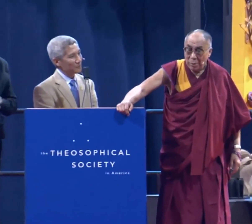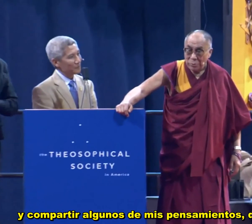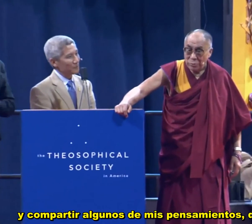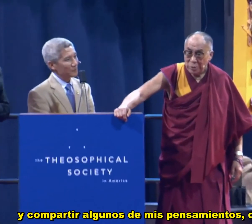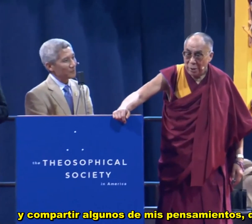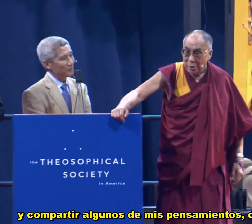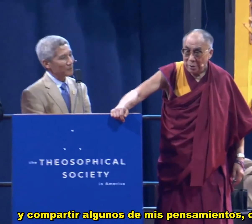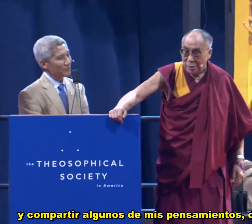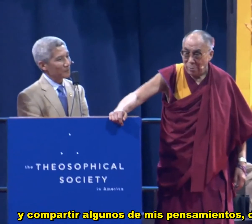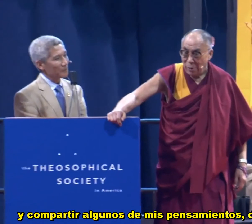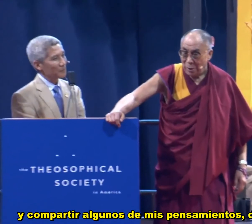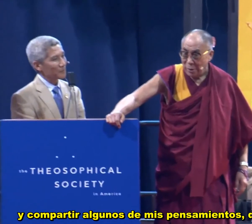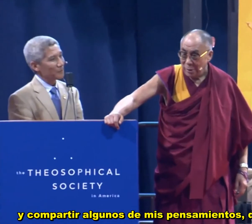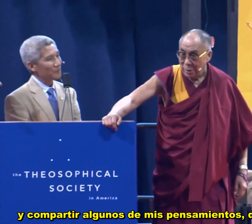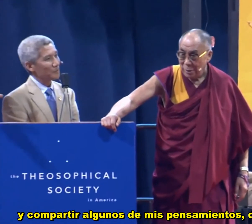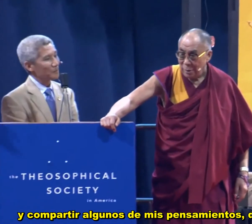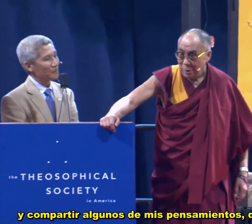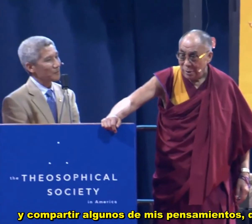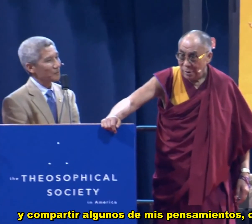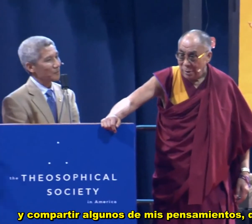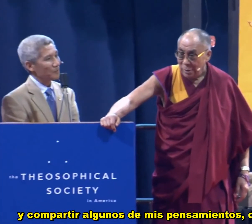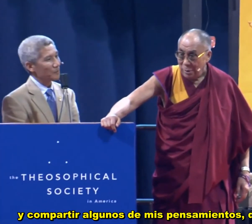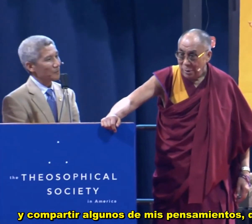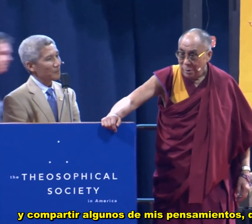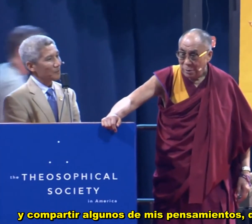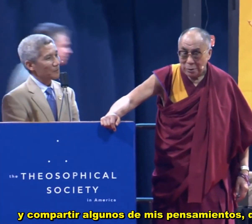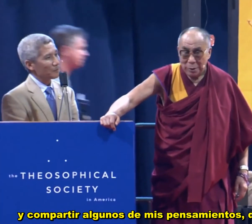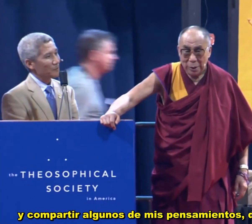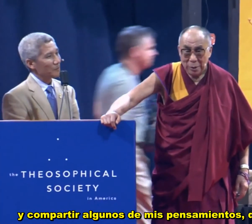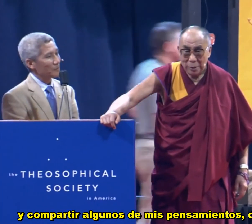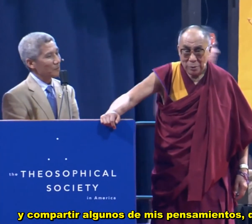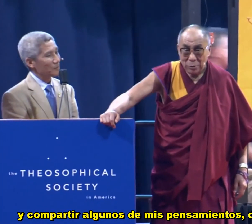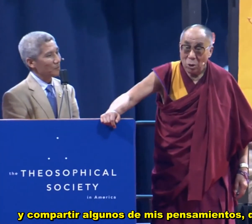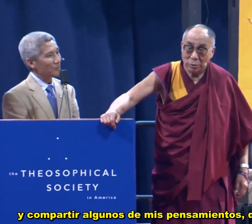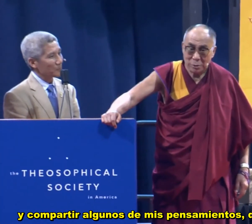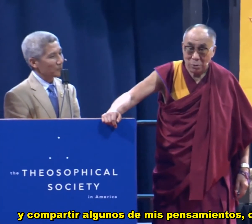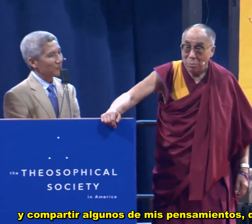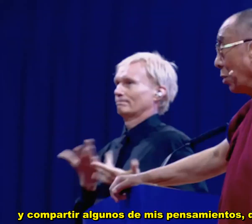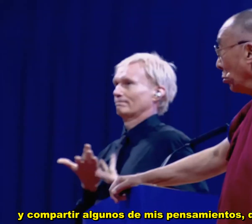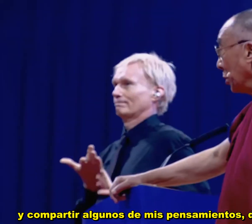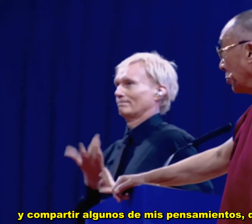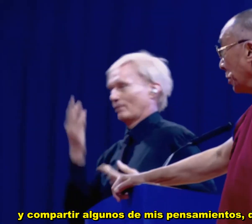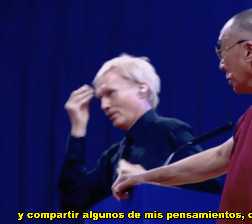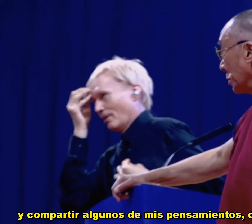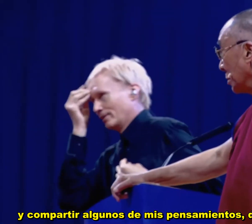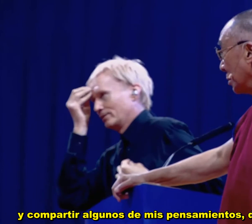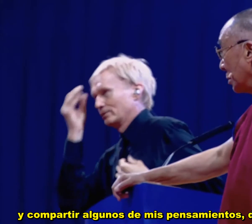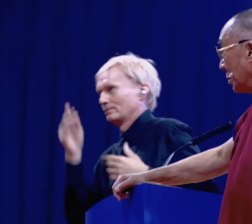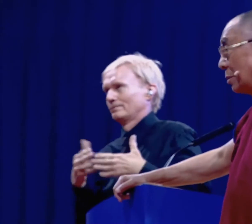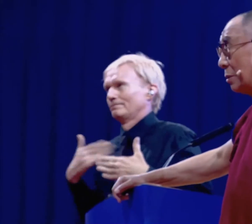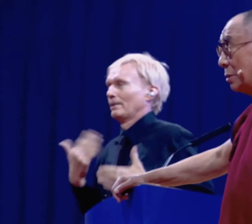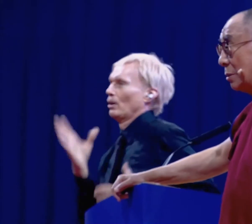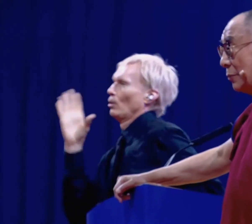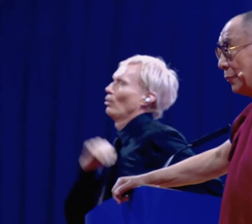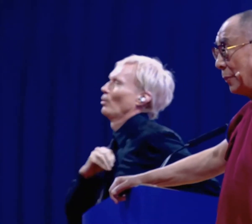and to share some of my thoughts or my own experience.